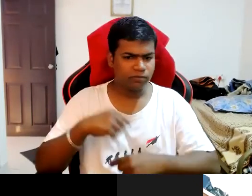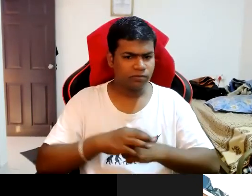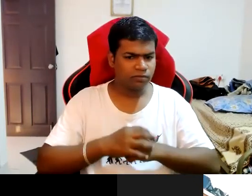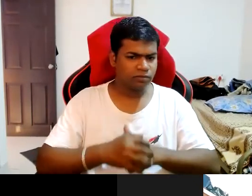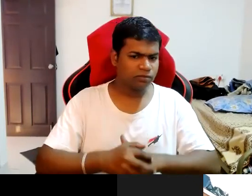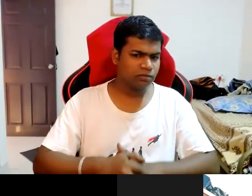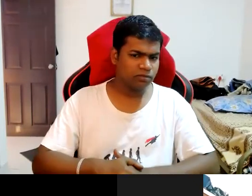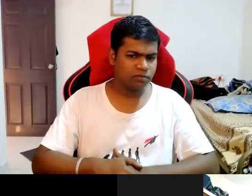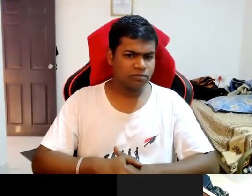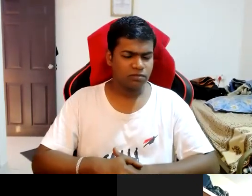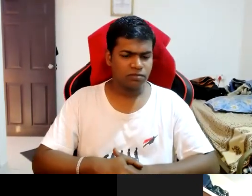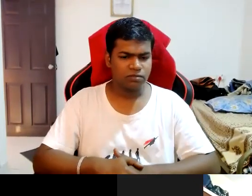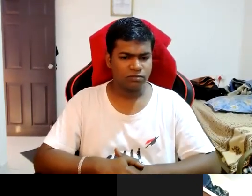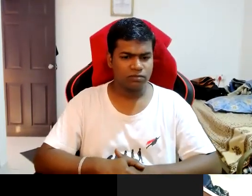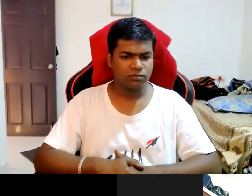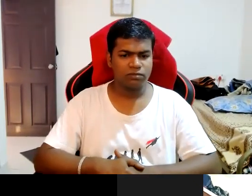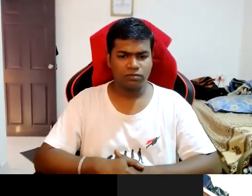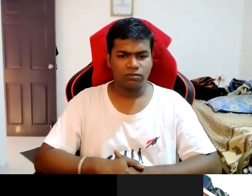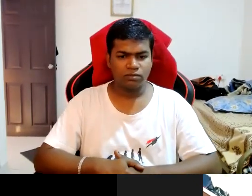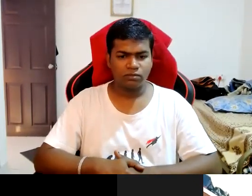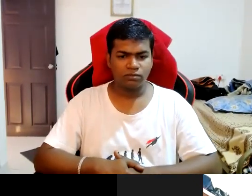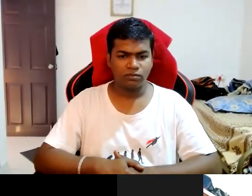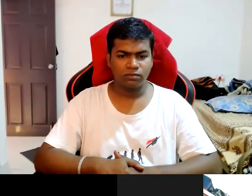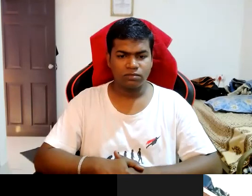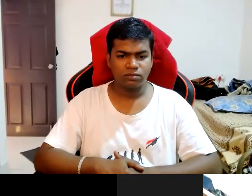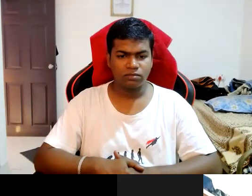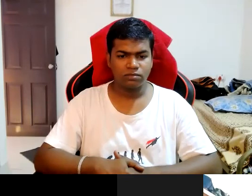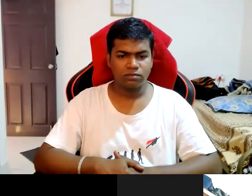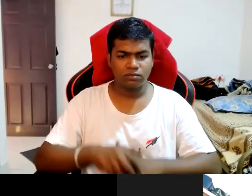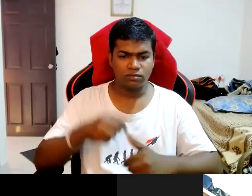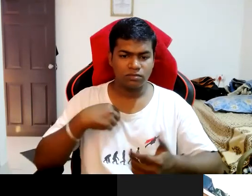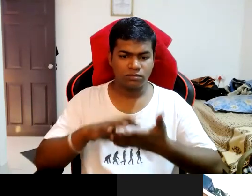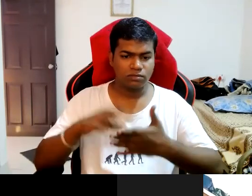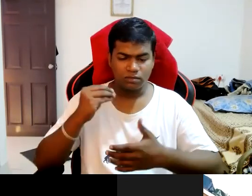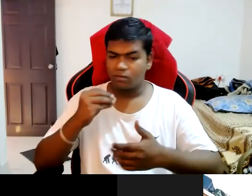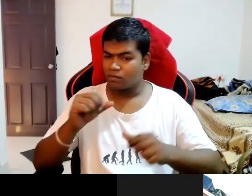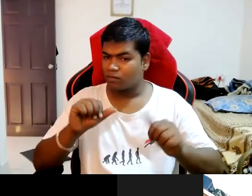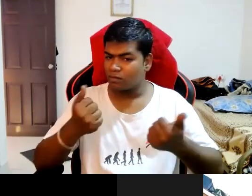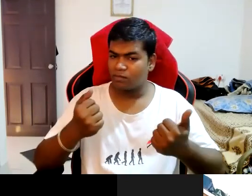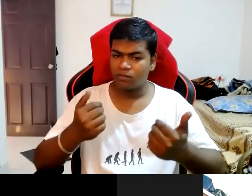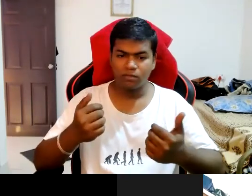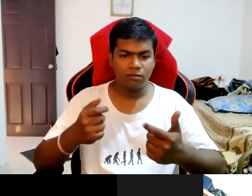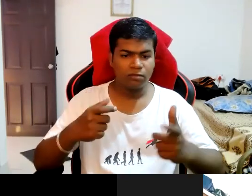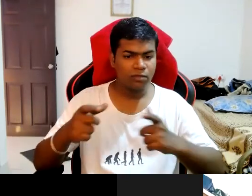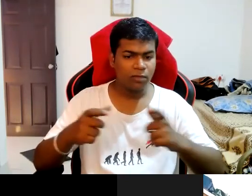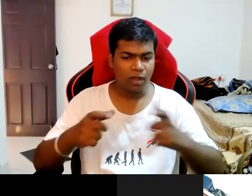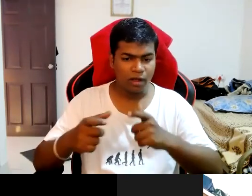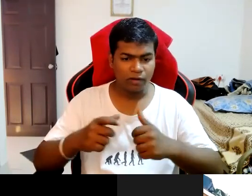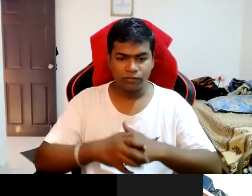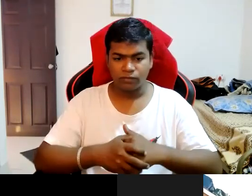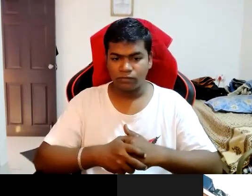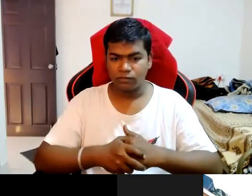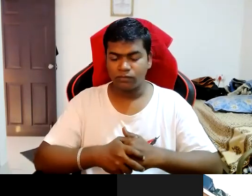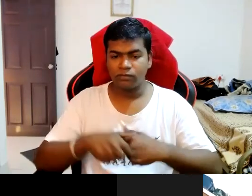when i can able to uh handle started learning to handle that pain i